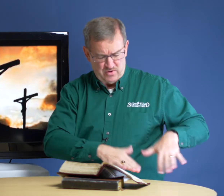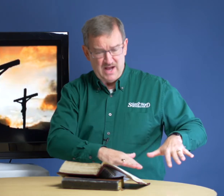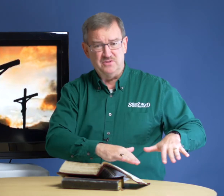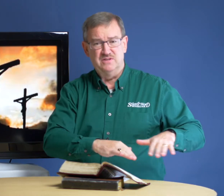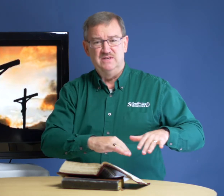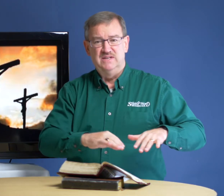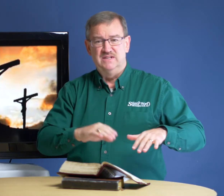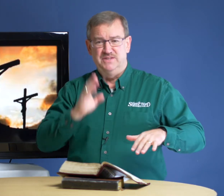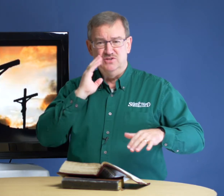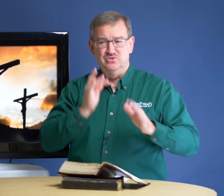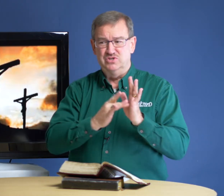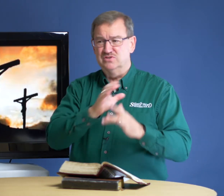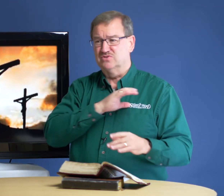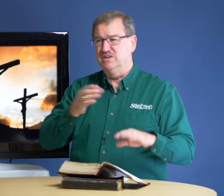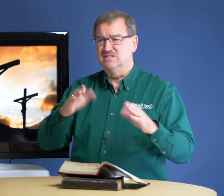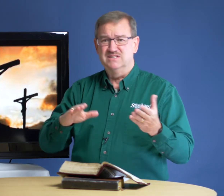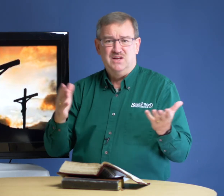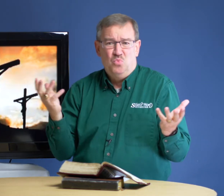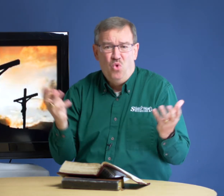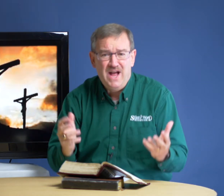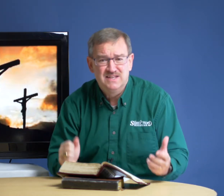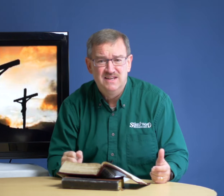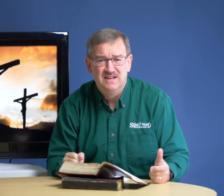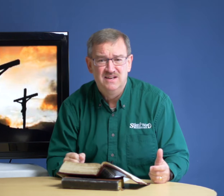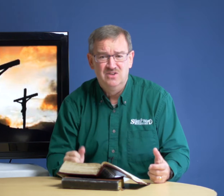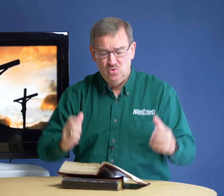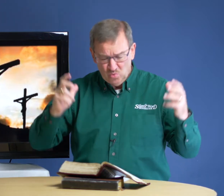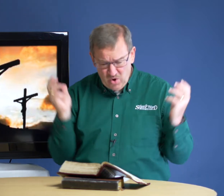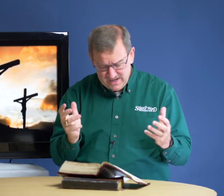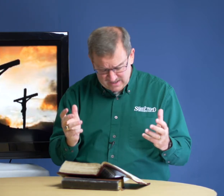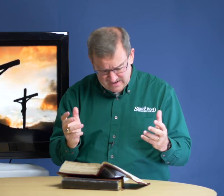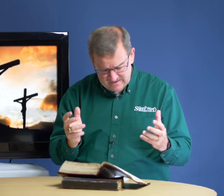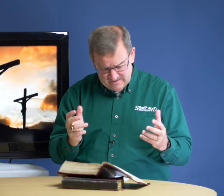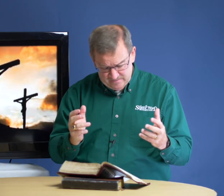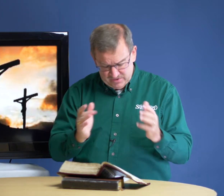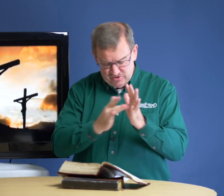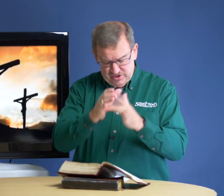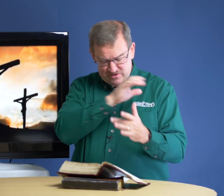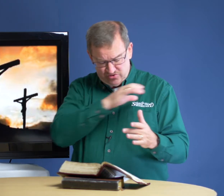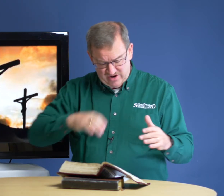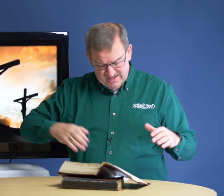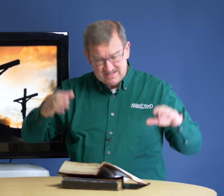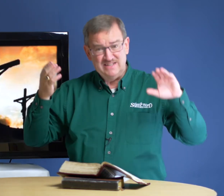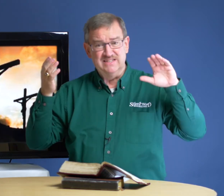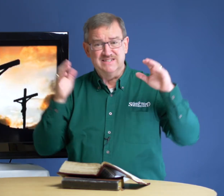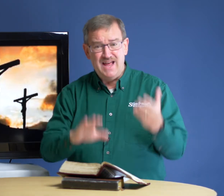out. They knew Jesus Christ is dead. What? What? Jesus Christ is dead?